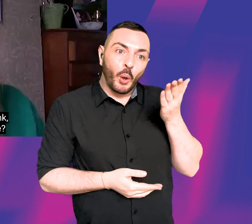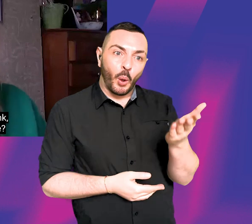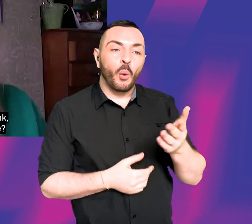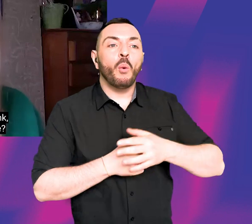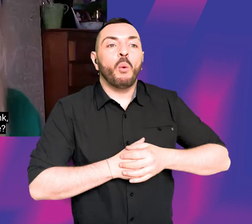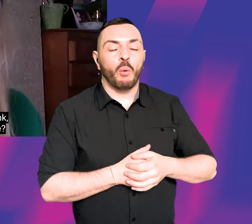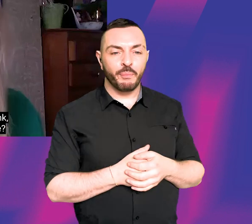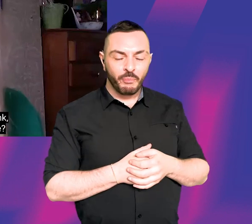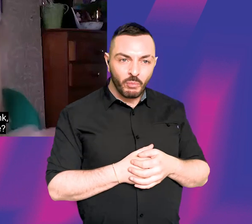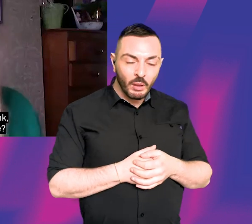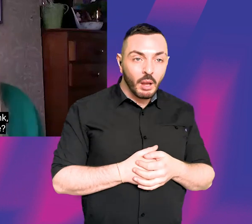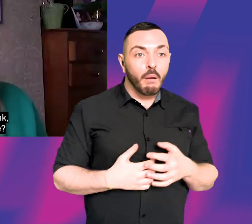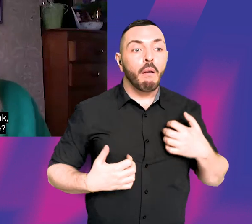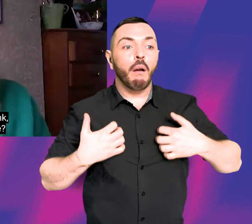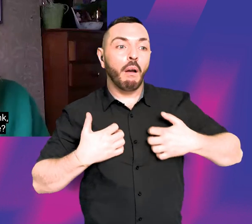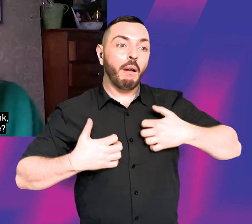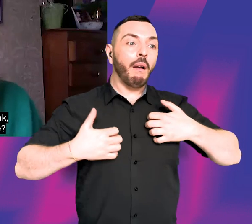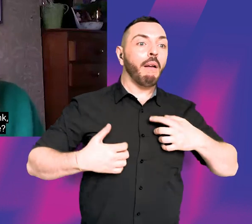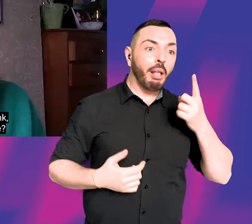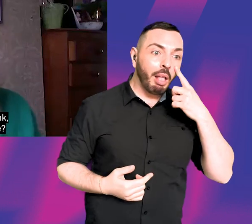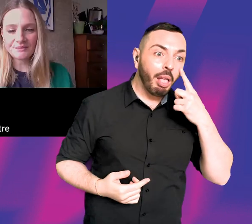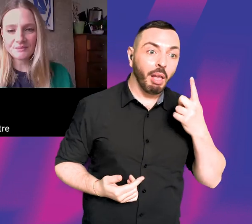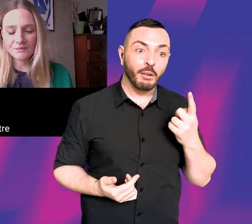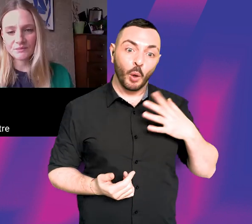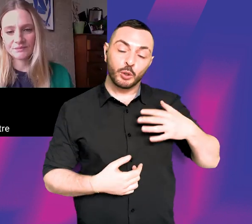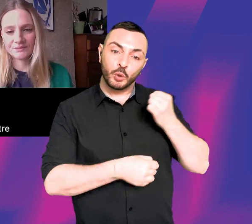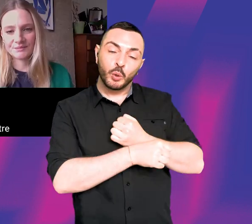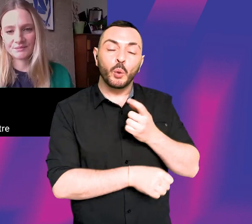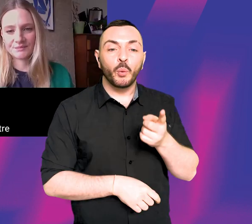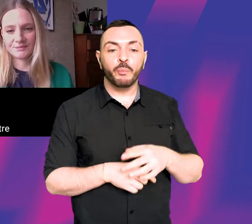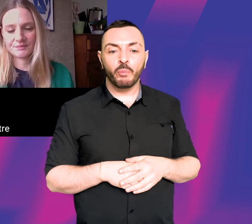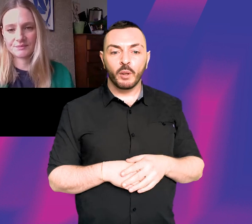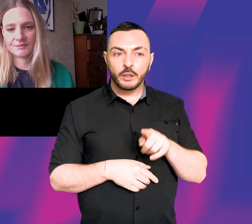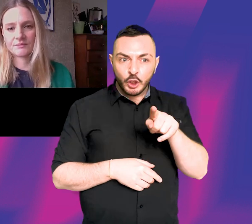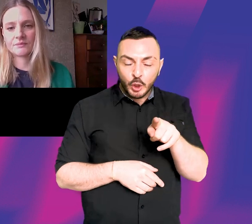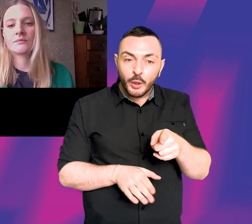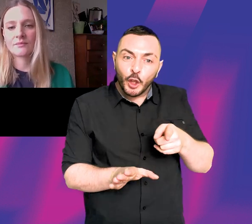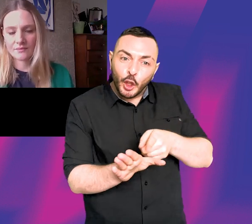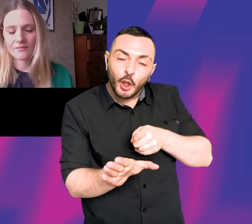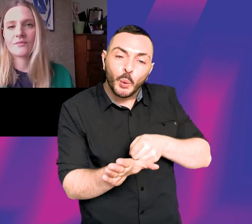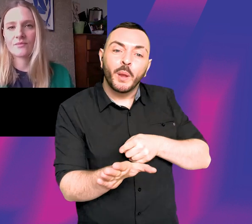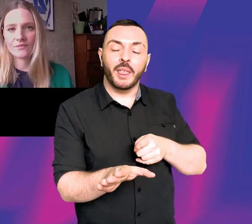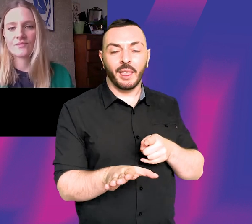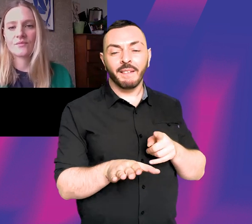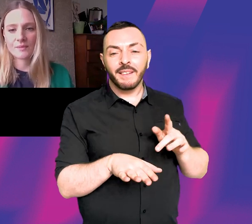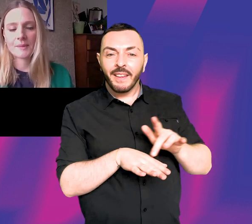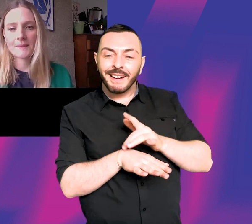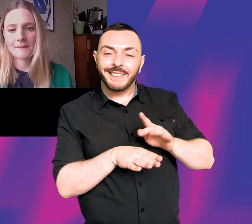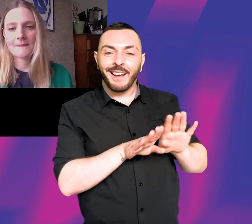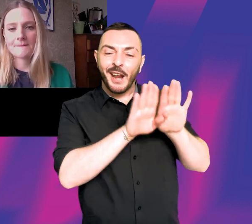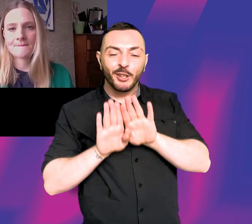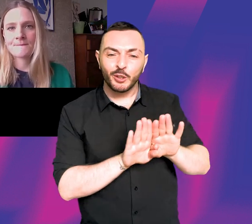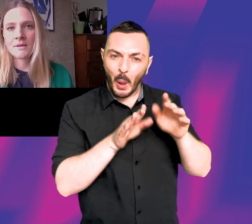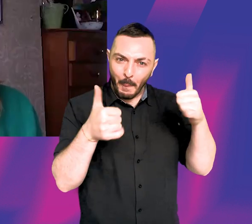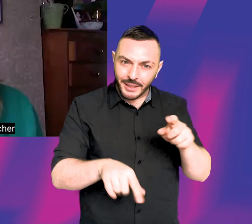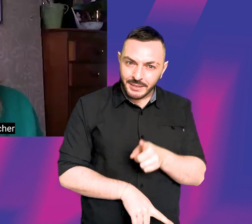think, is that like what I want to do with my life? You were in the National Youth Theatre, right, from quite an early age. How did